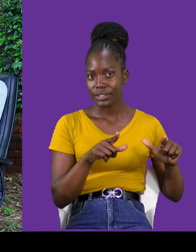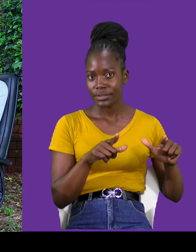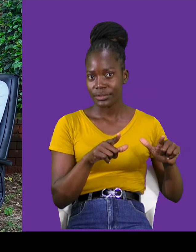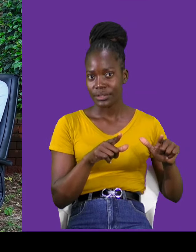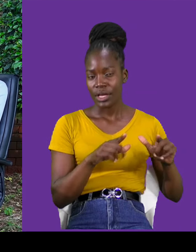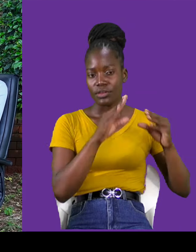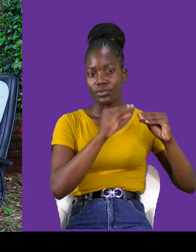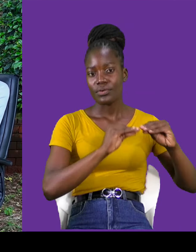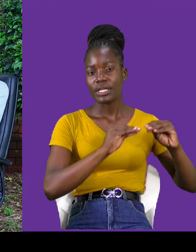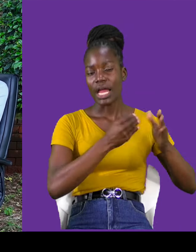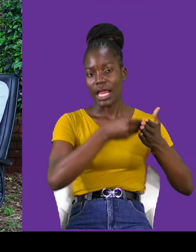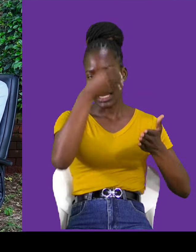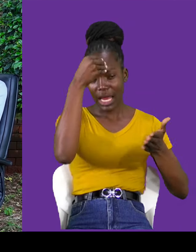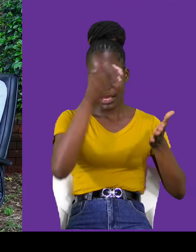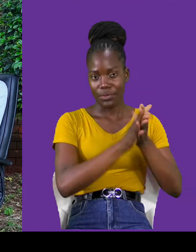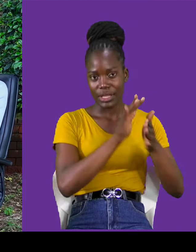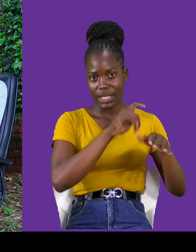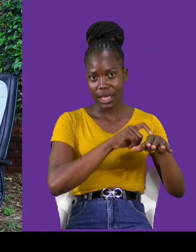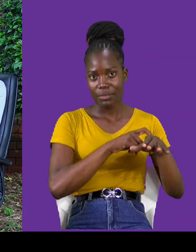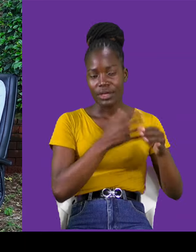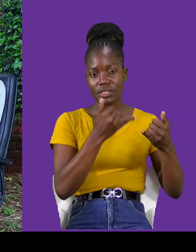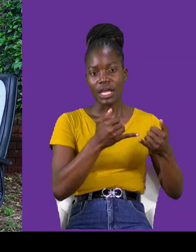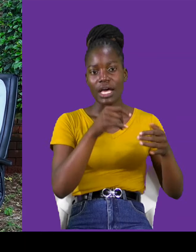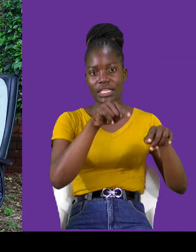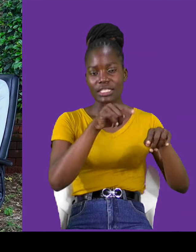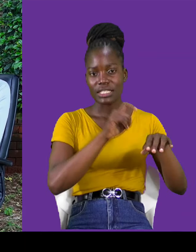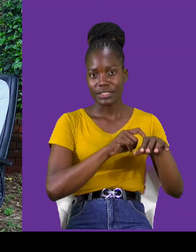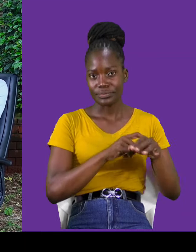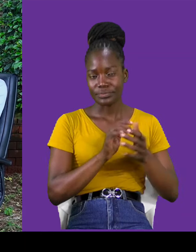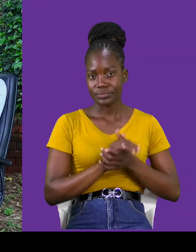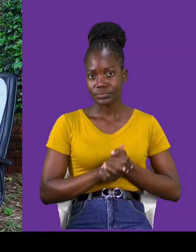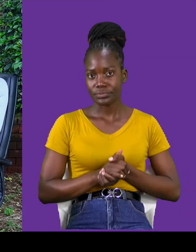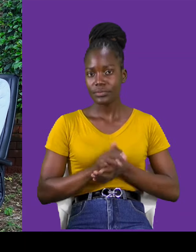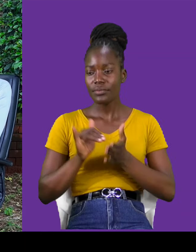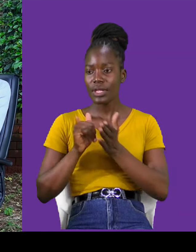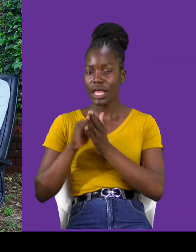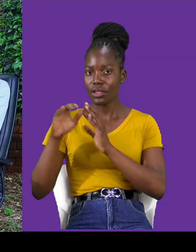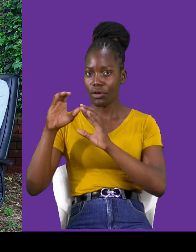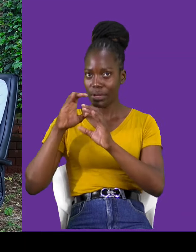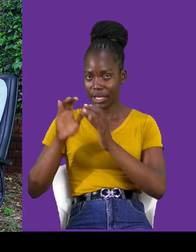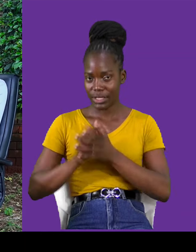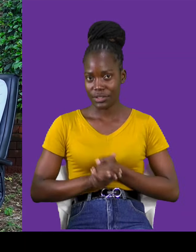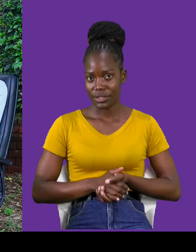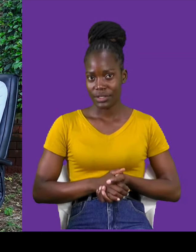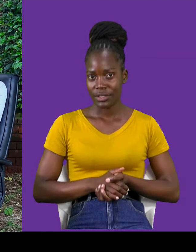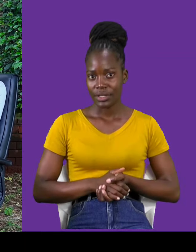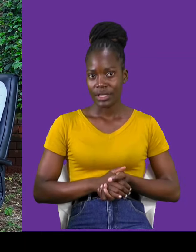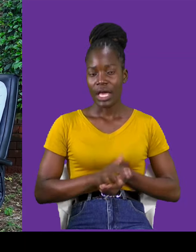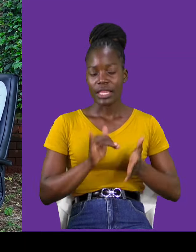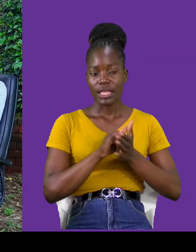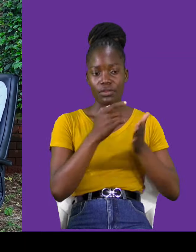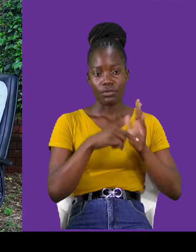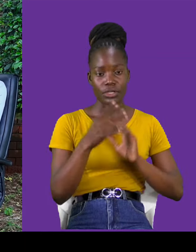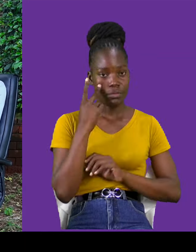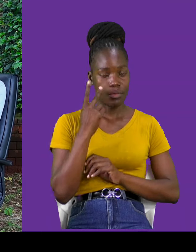it has time. I guess, this is the time now to go for it. communication, that is sign language. Exactly, that's what I've seen. Love language and